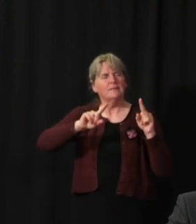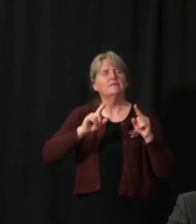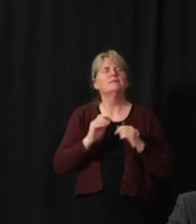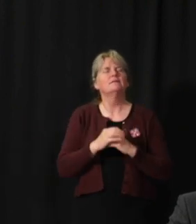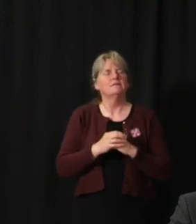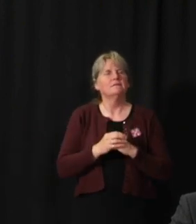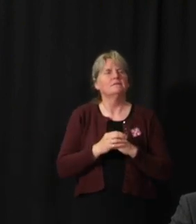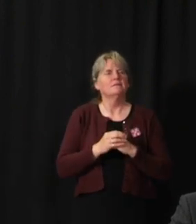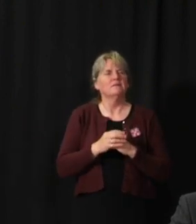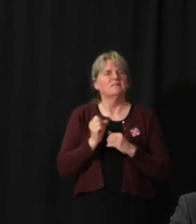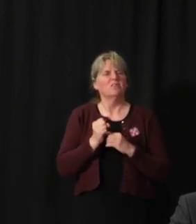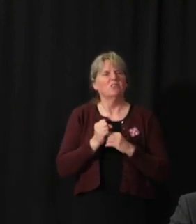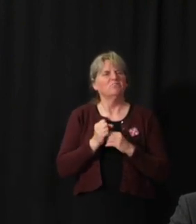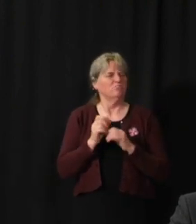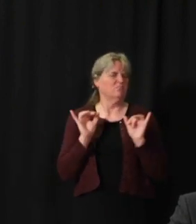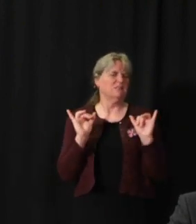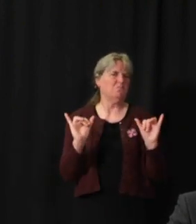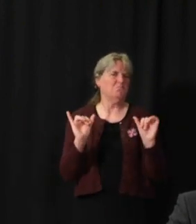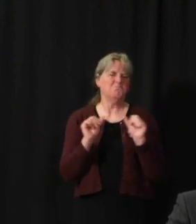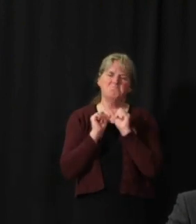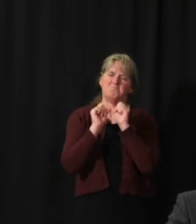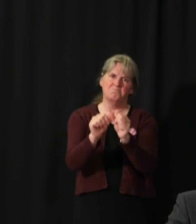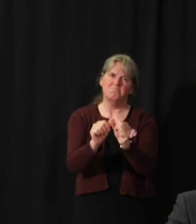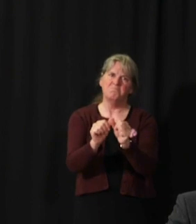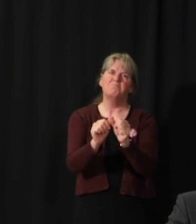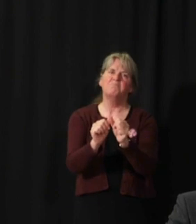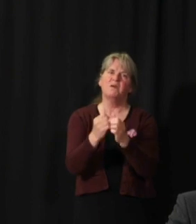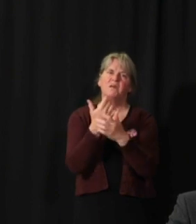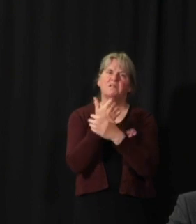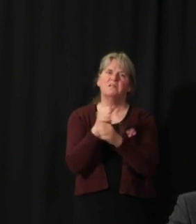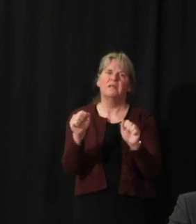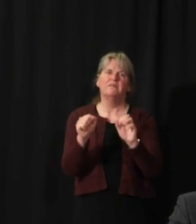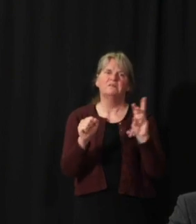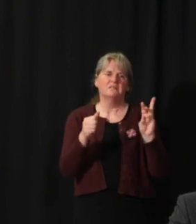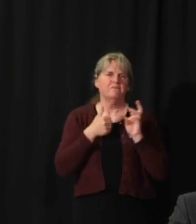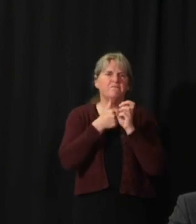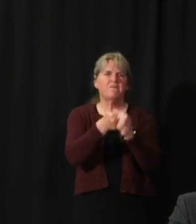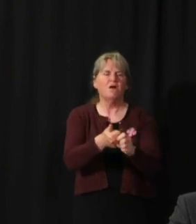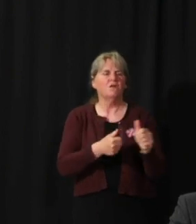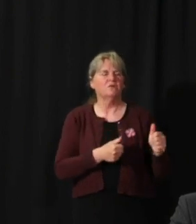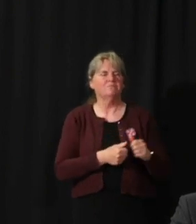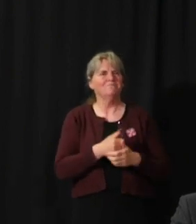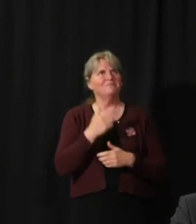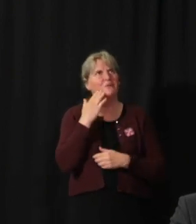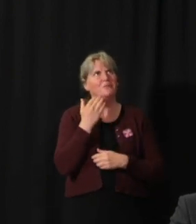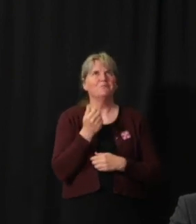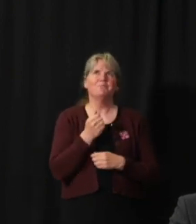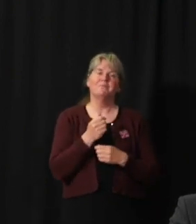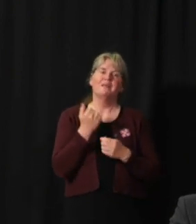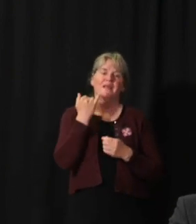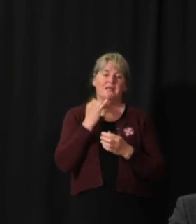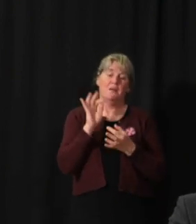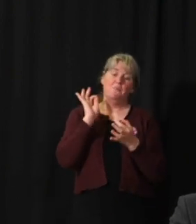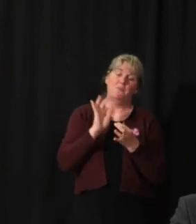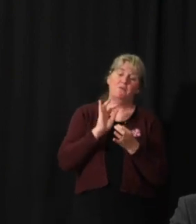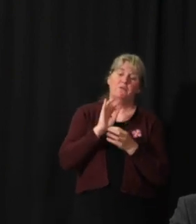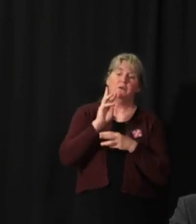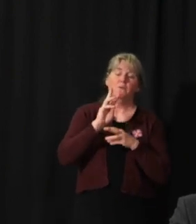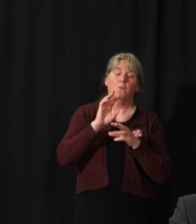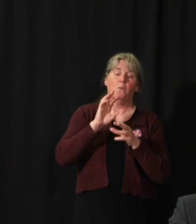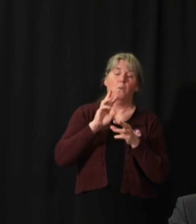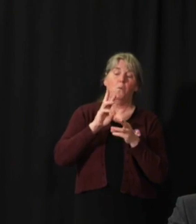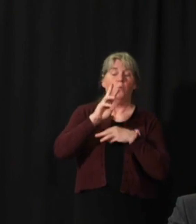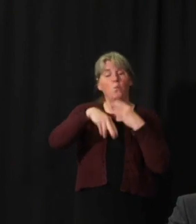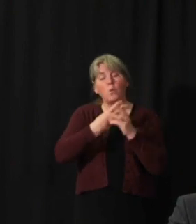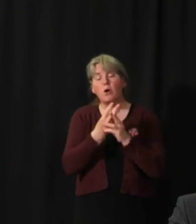and that's the way we need to continue. In an ideal world, again, we would be able to separate those measures and